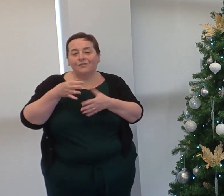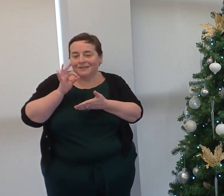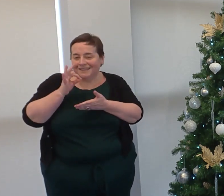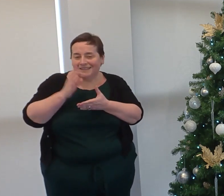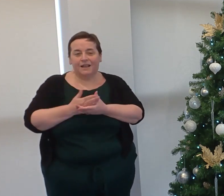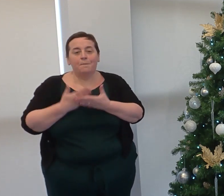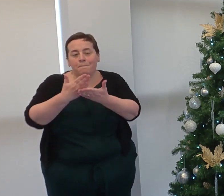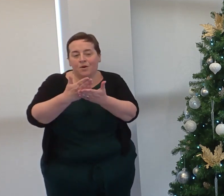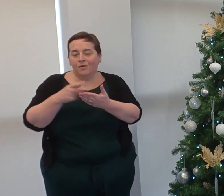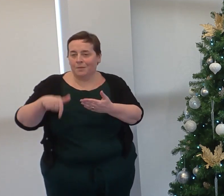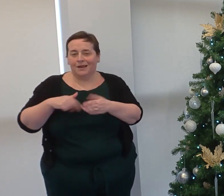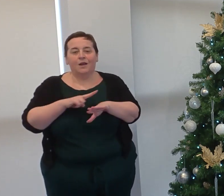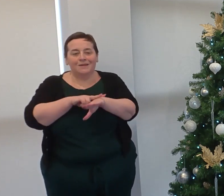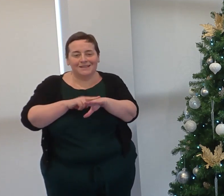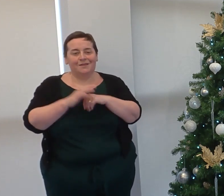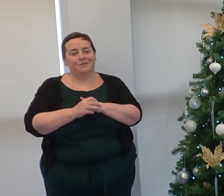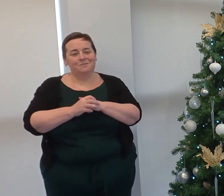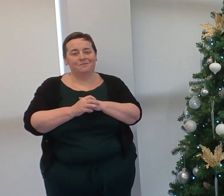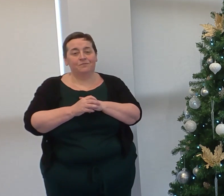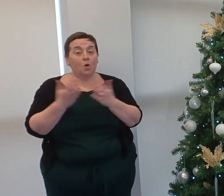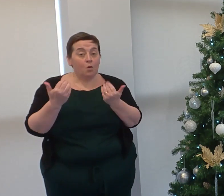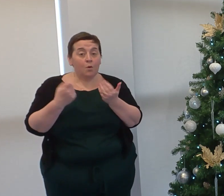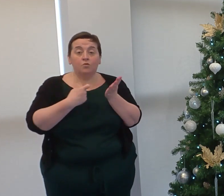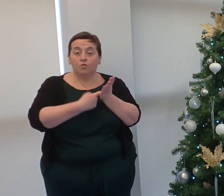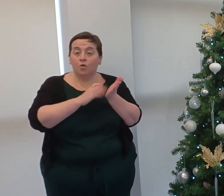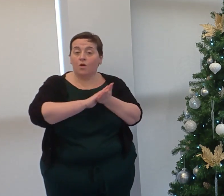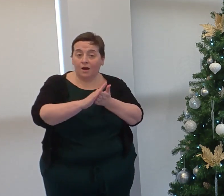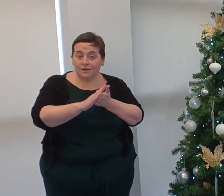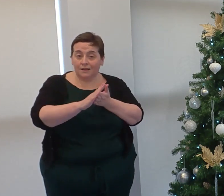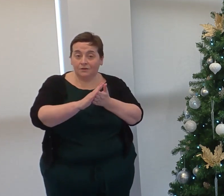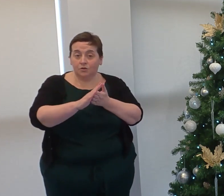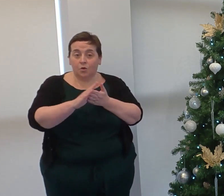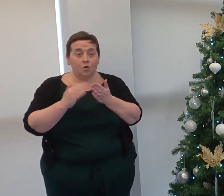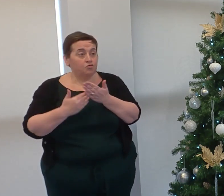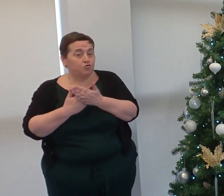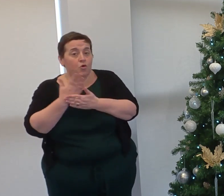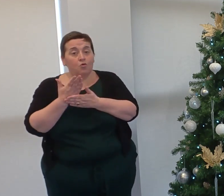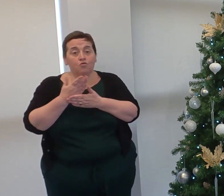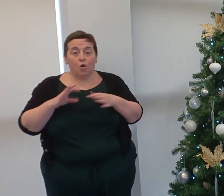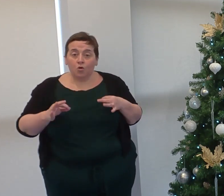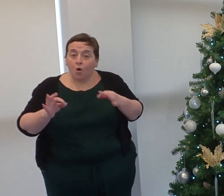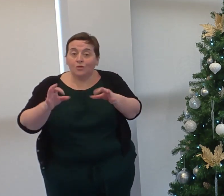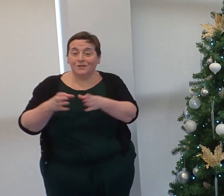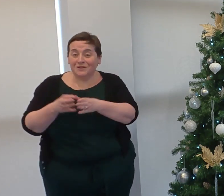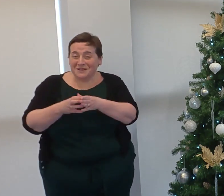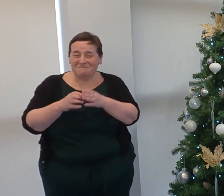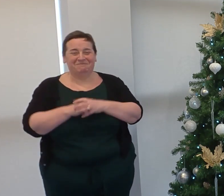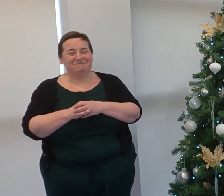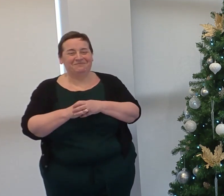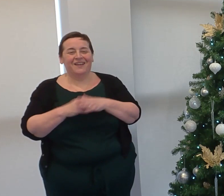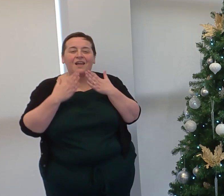tea provided by her colleagues. We welcome Ruth Hardy to our growing horticulture team